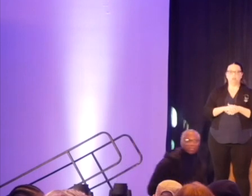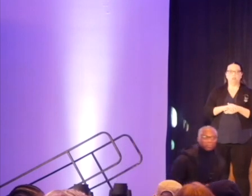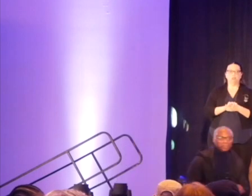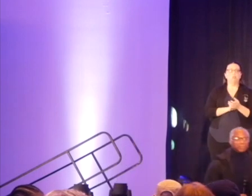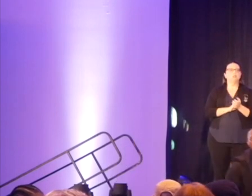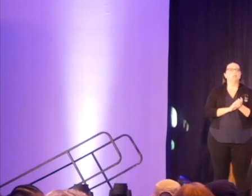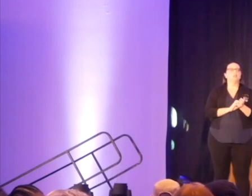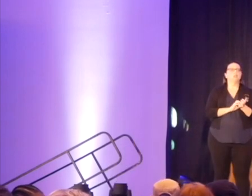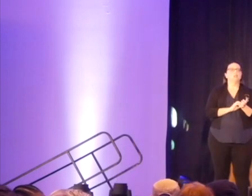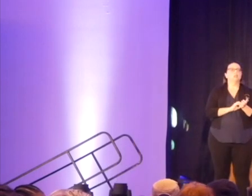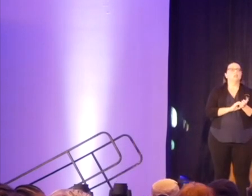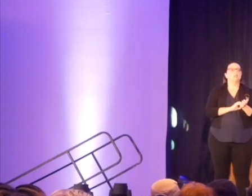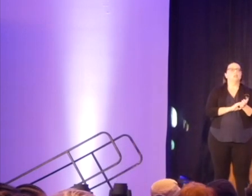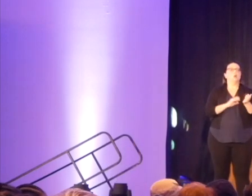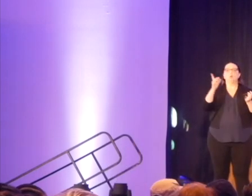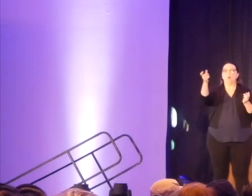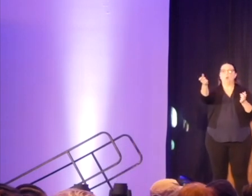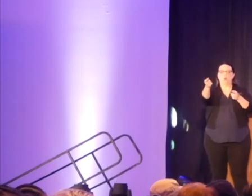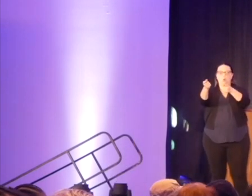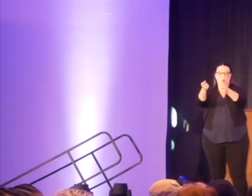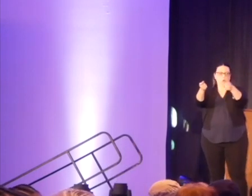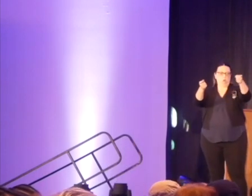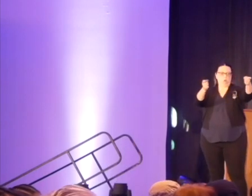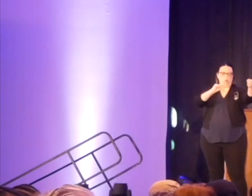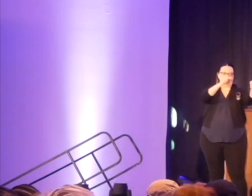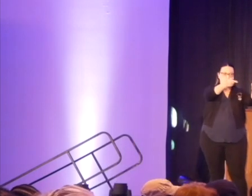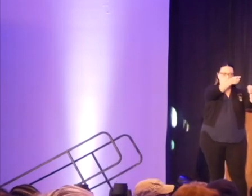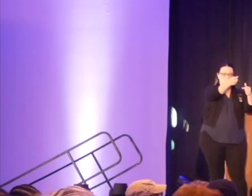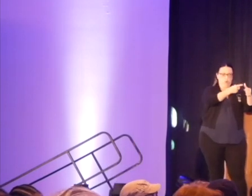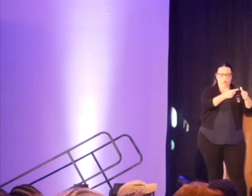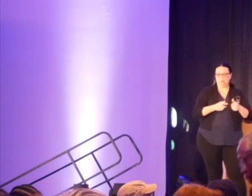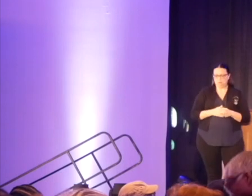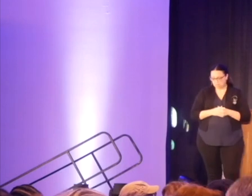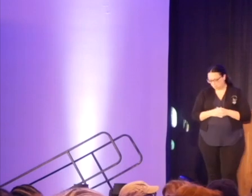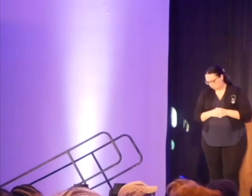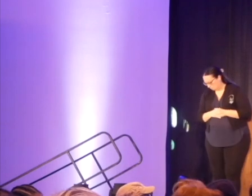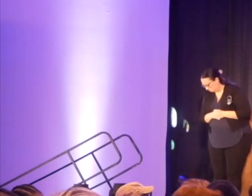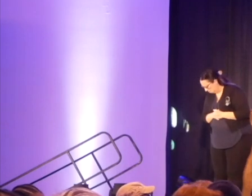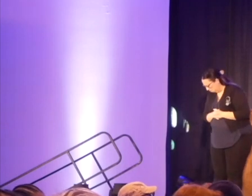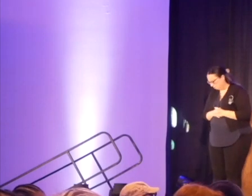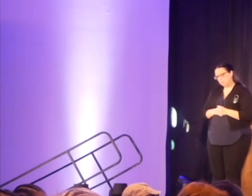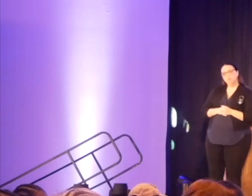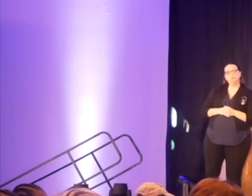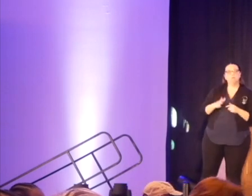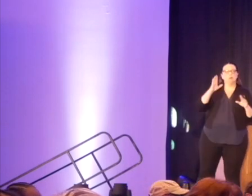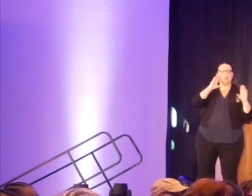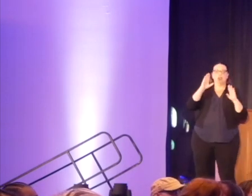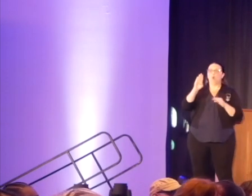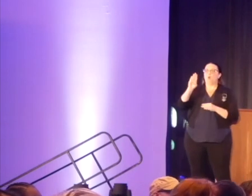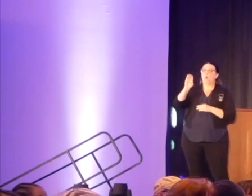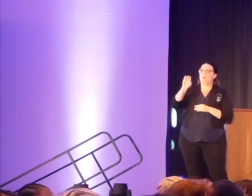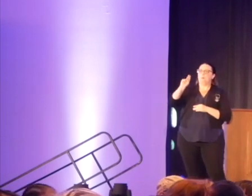Yes. Oh, hold on. Let me get him right in the back. Hello. My name is Benjo